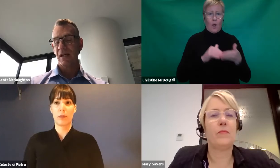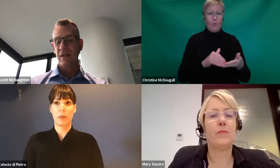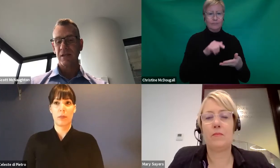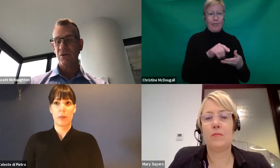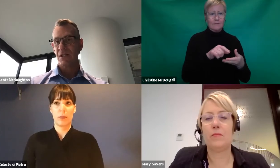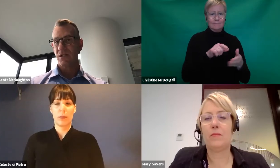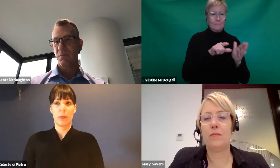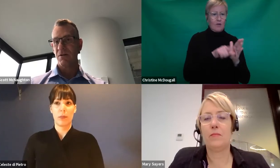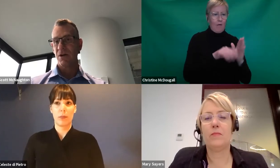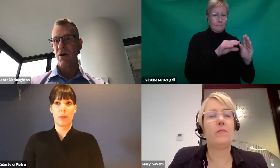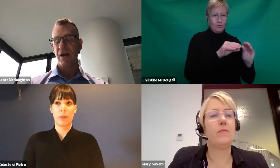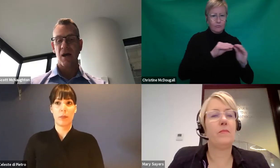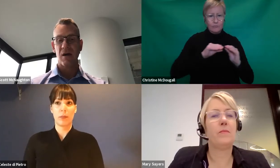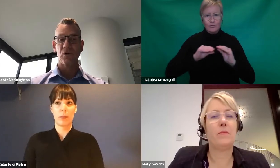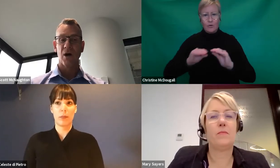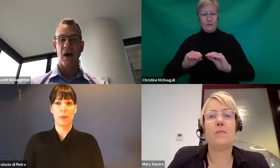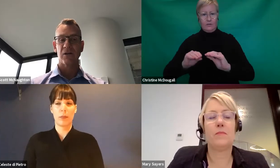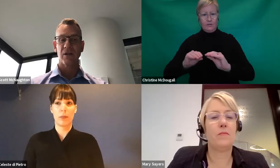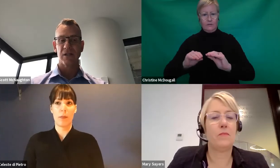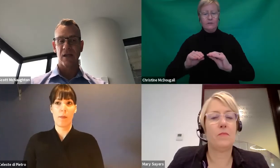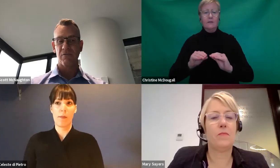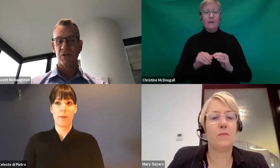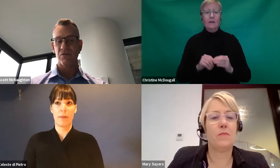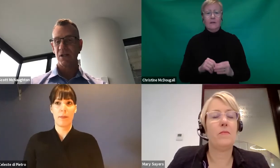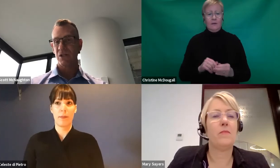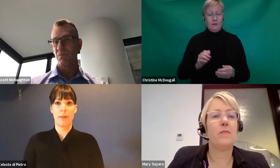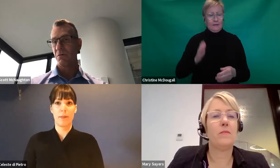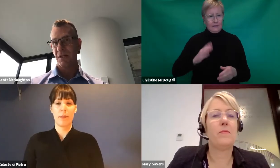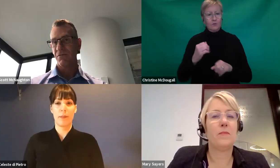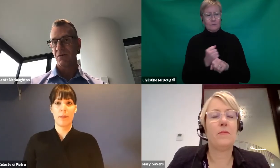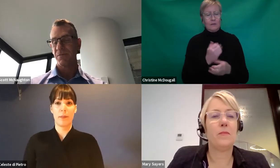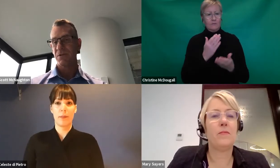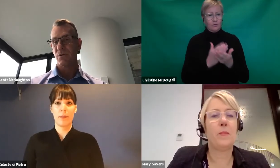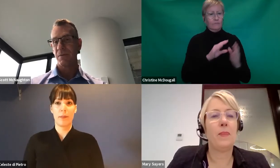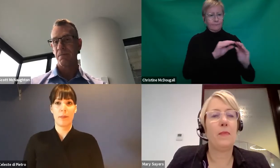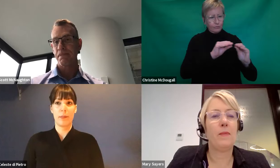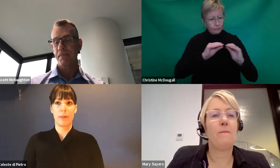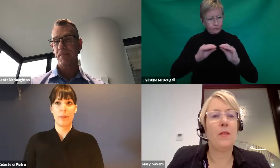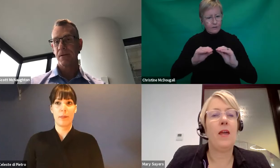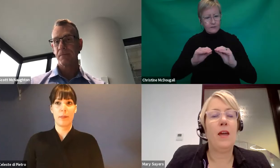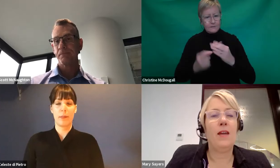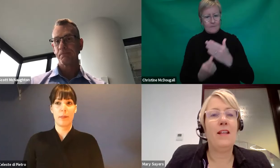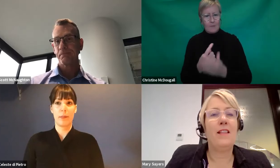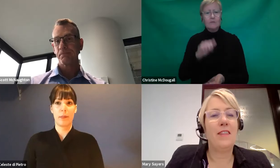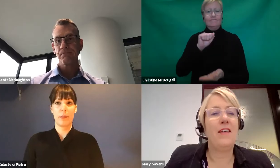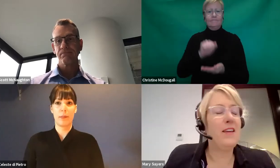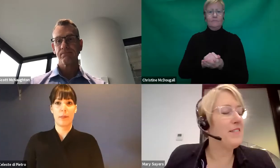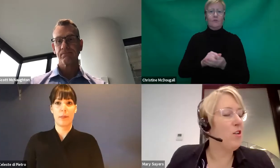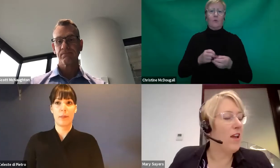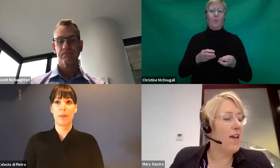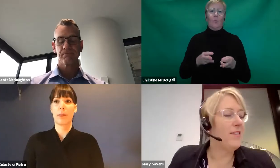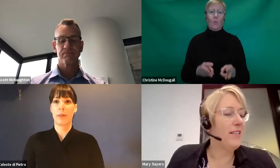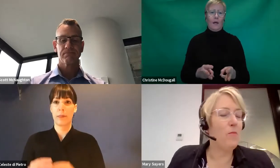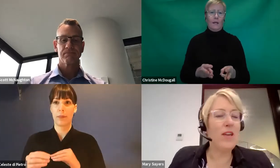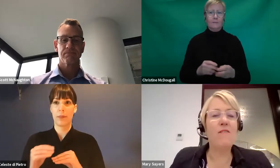important to get this transition period right and not acknowledging that everyone's transition will be different and so on. Thanks,